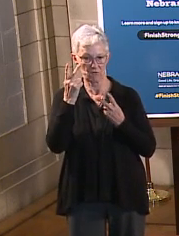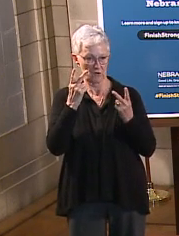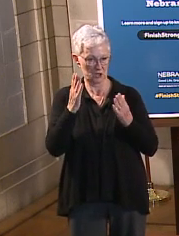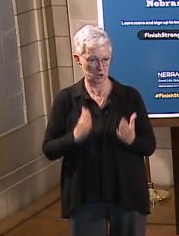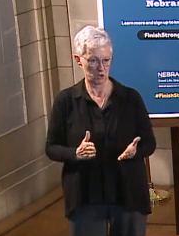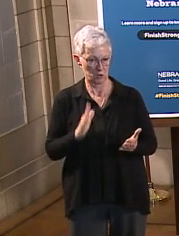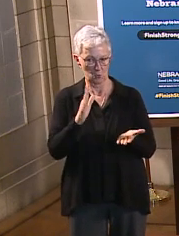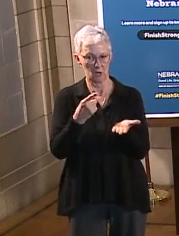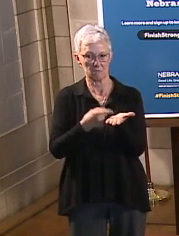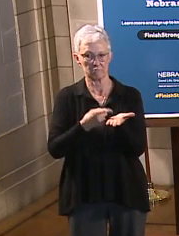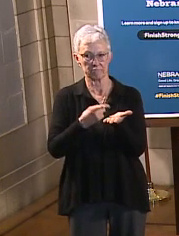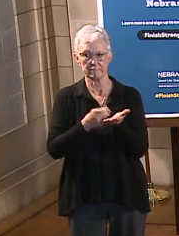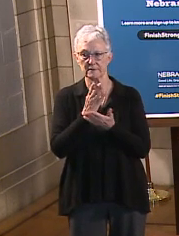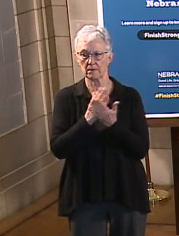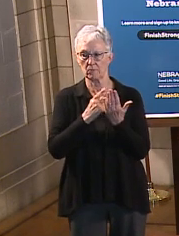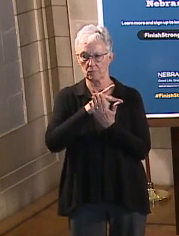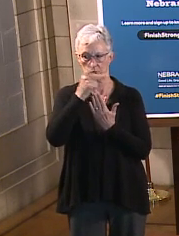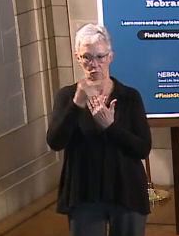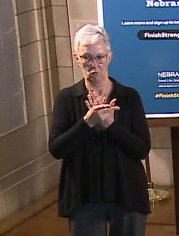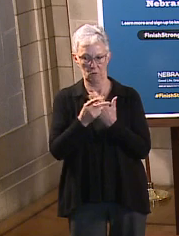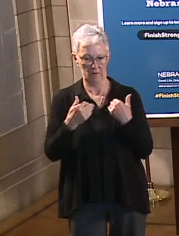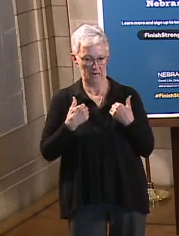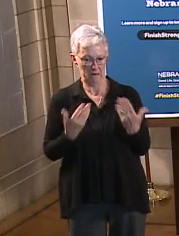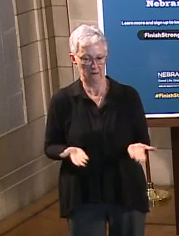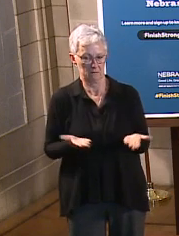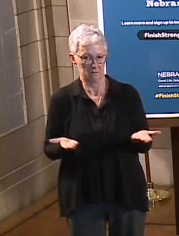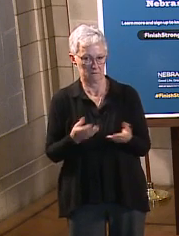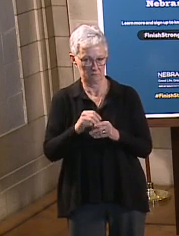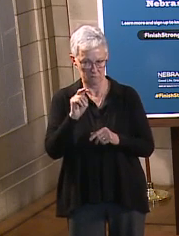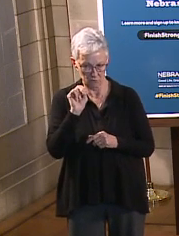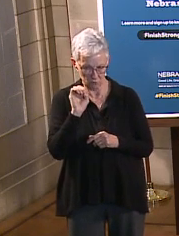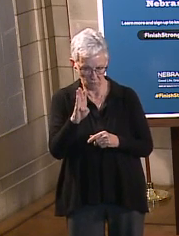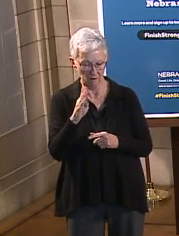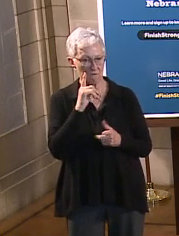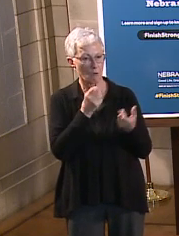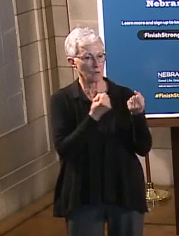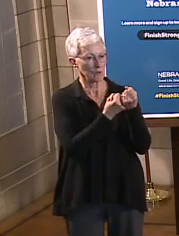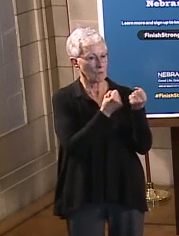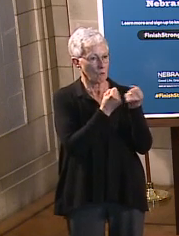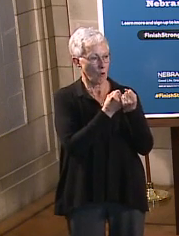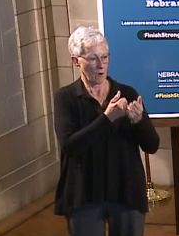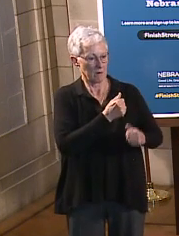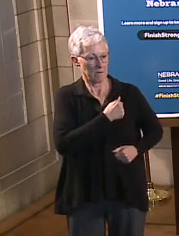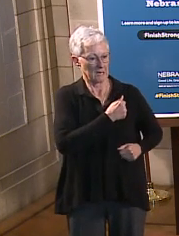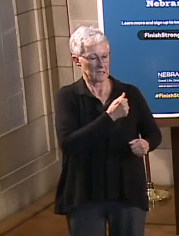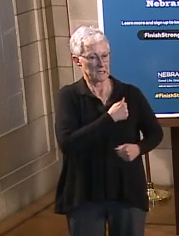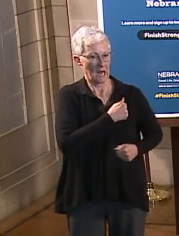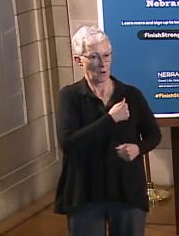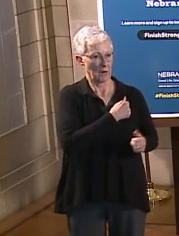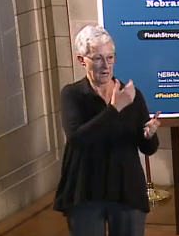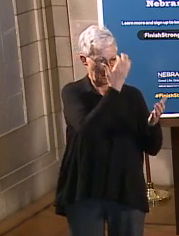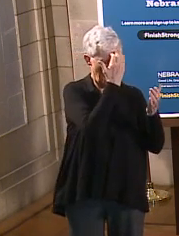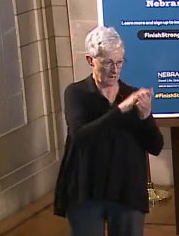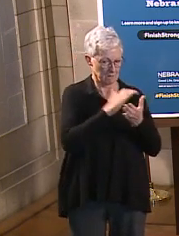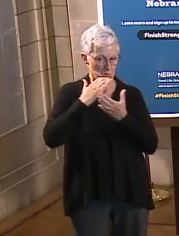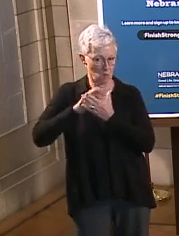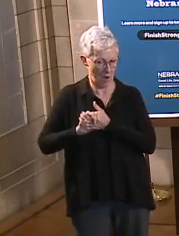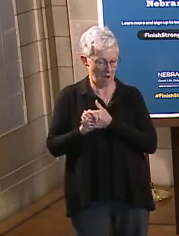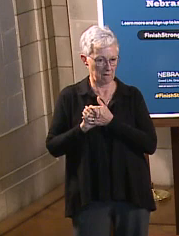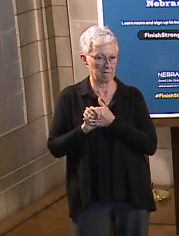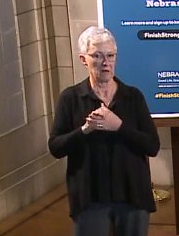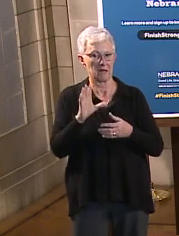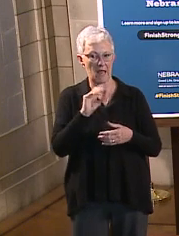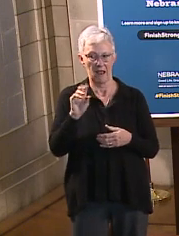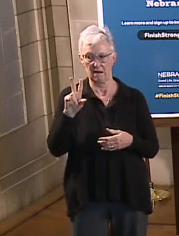programs that we have here in the state of Nebraska to assist our military spouses and our veterans. Uh, Jason Jackson, our director of